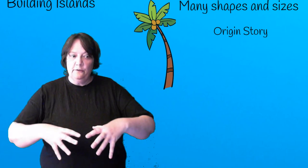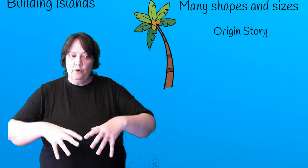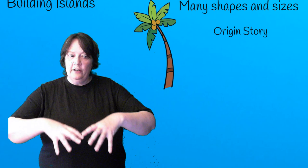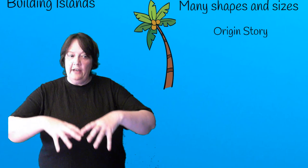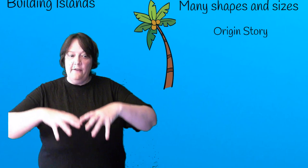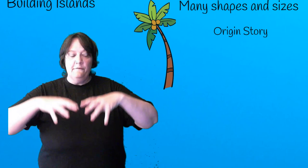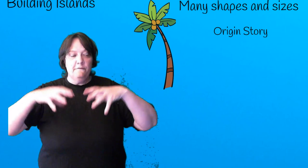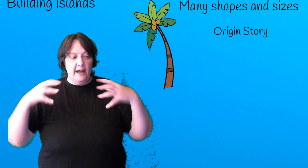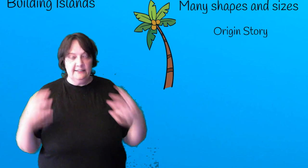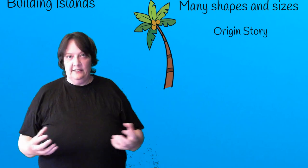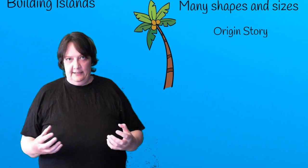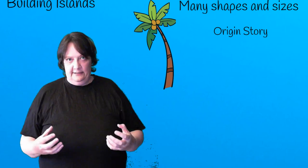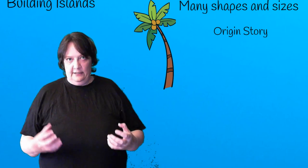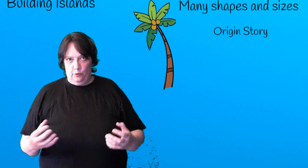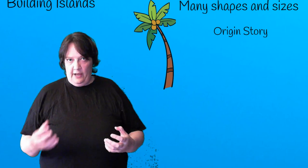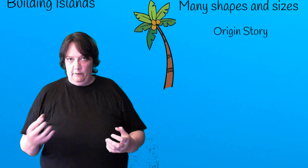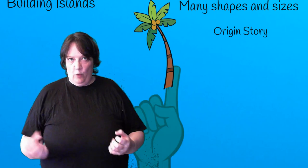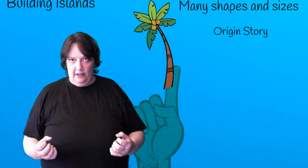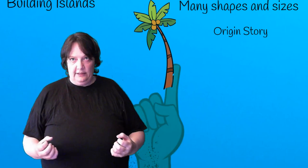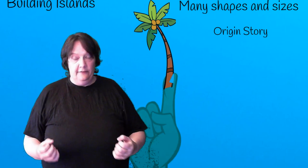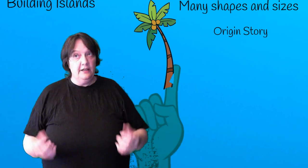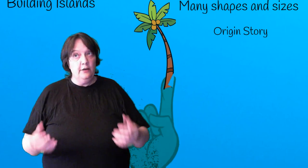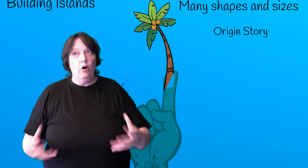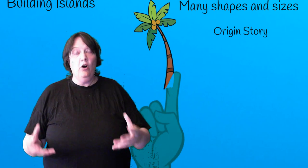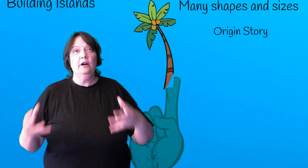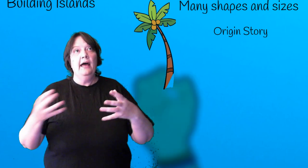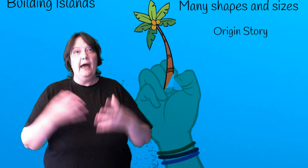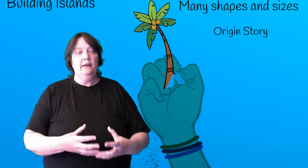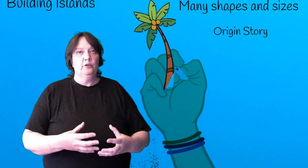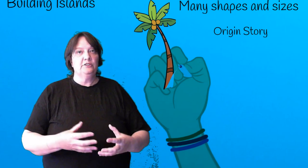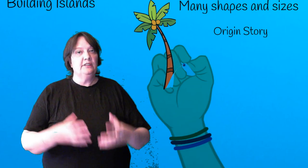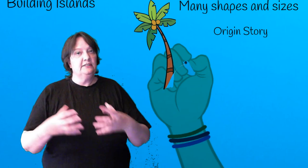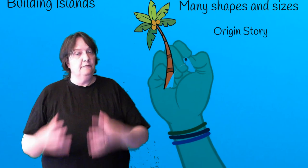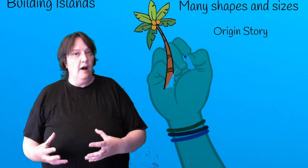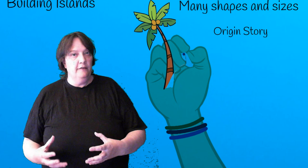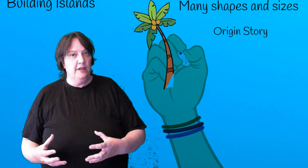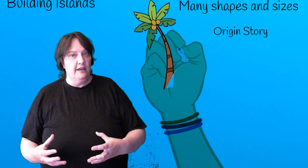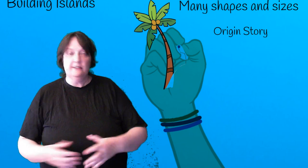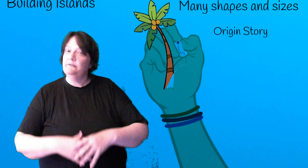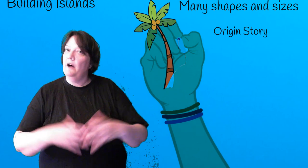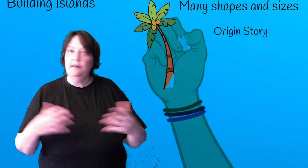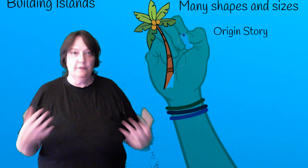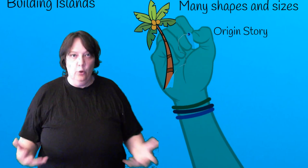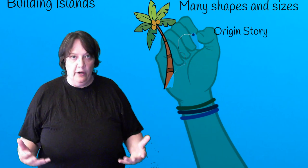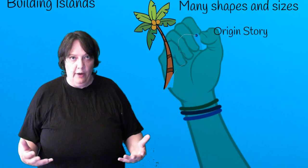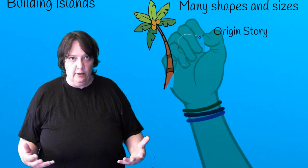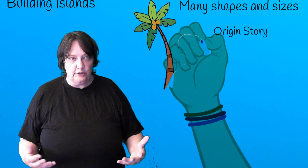have got a fascinating array of wildlife. There are animals that survive there, that survive nowhere else.